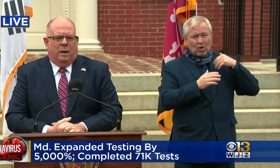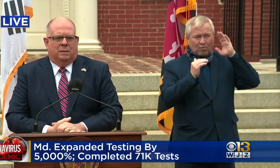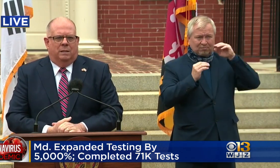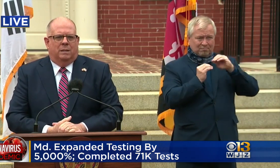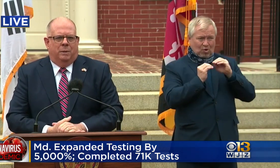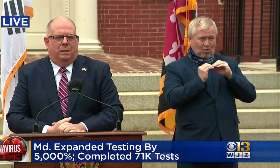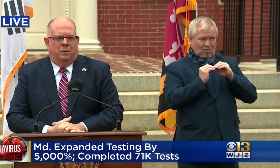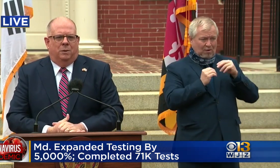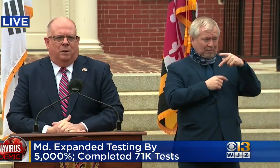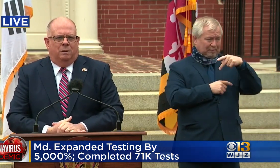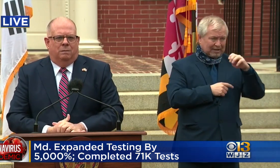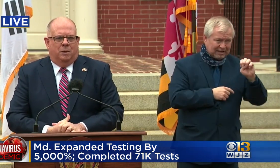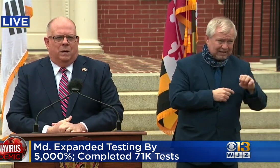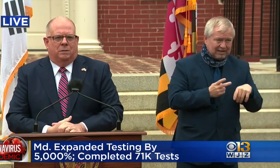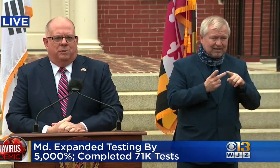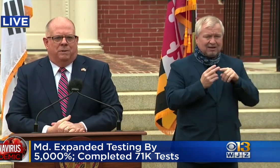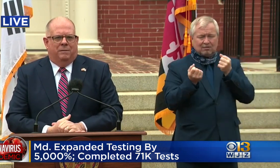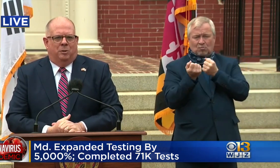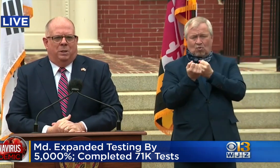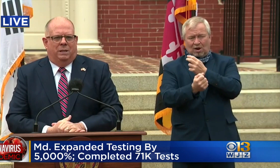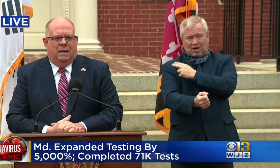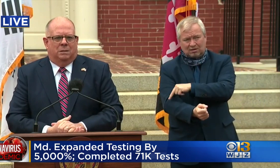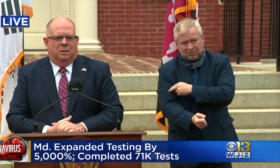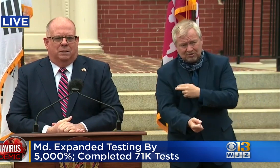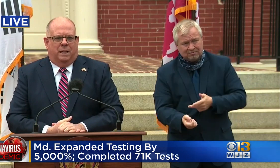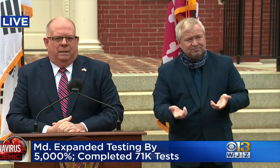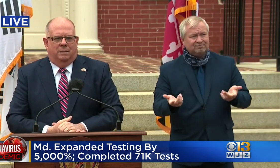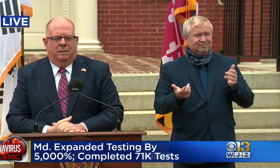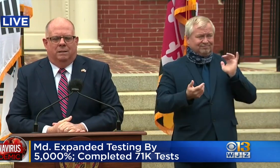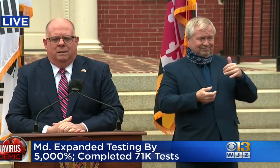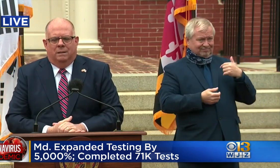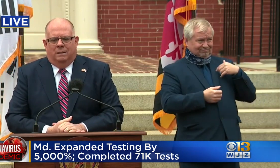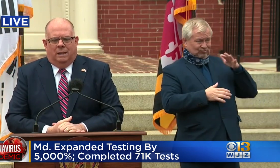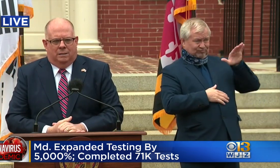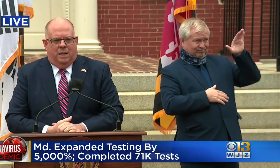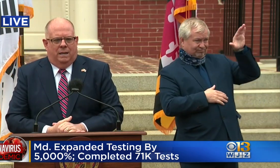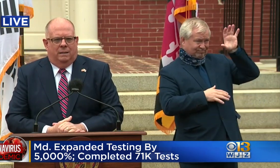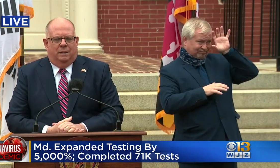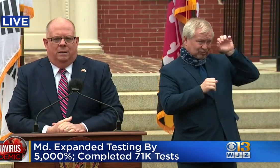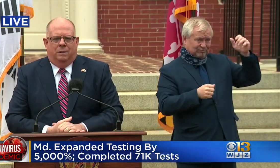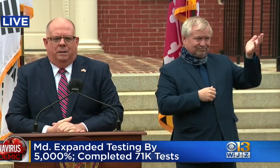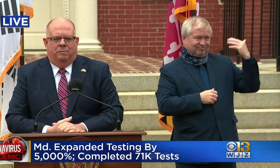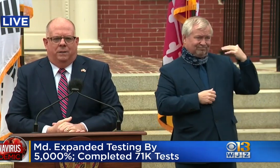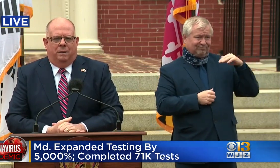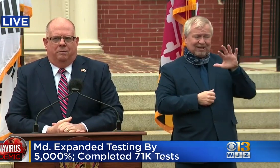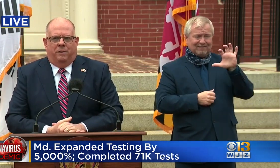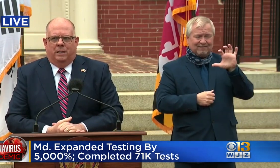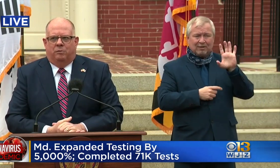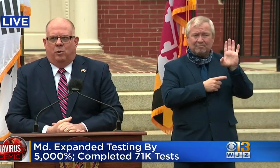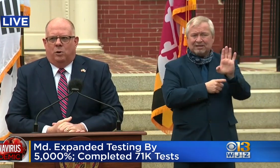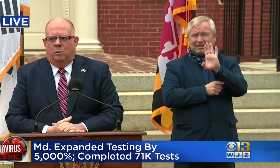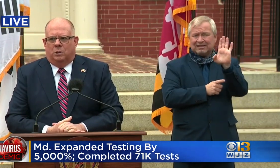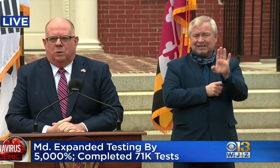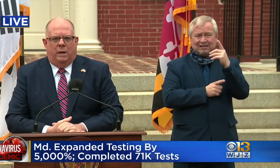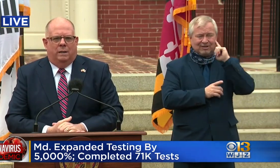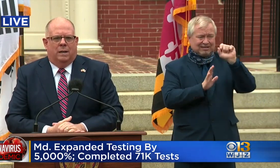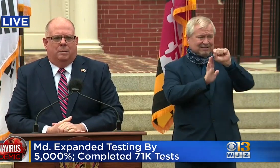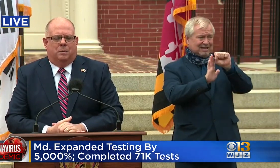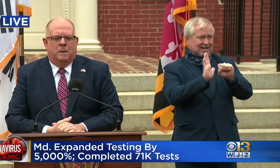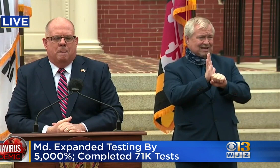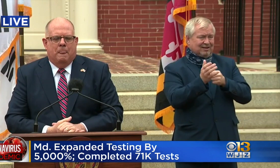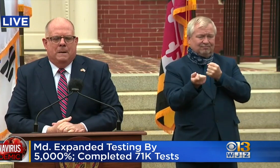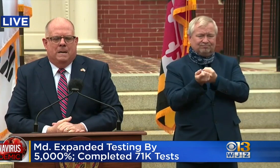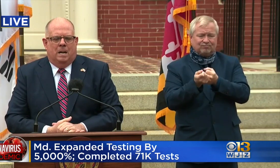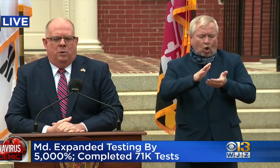The president committed to our request for $500 billion to the states and last night and our in a phase four, which is quite an